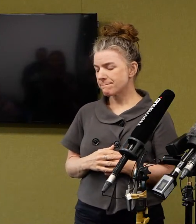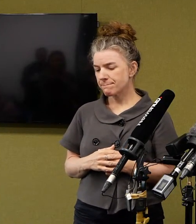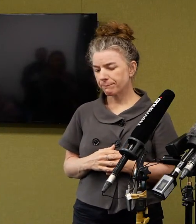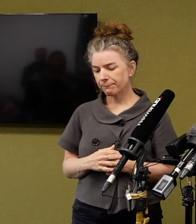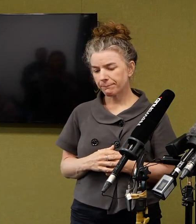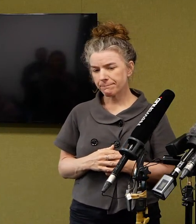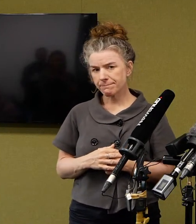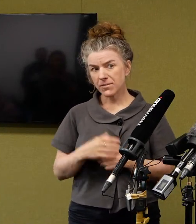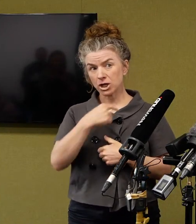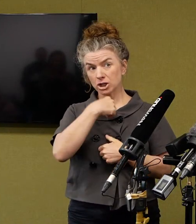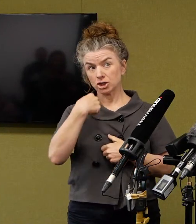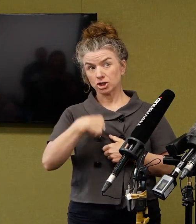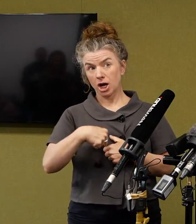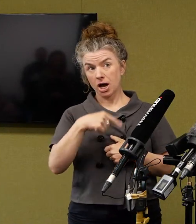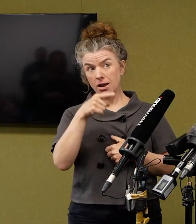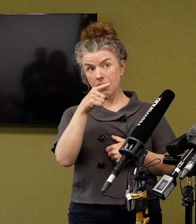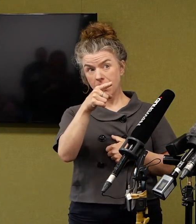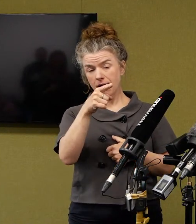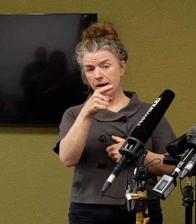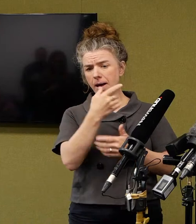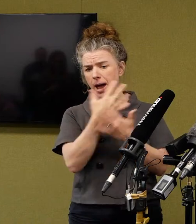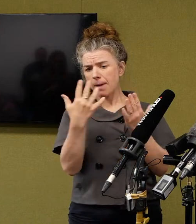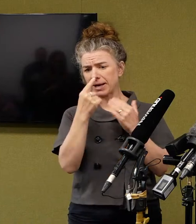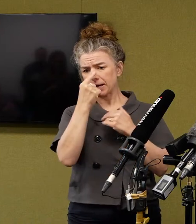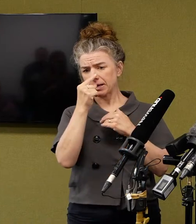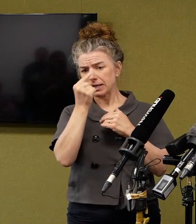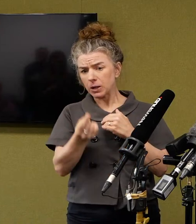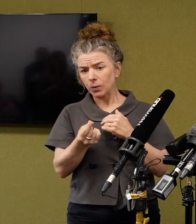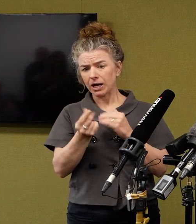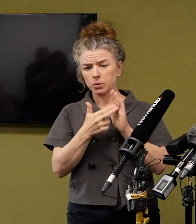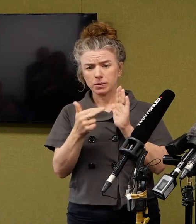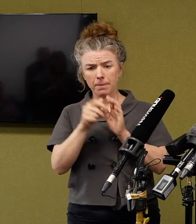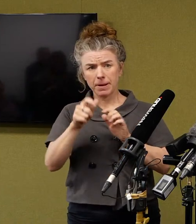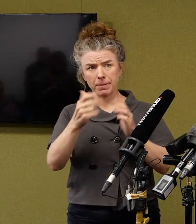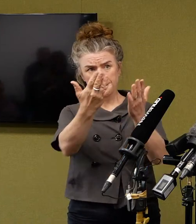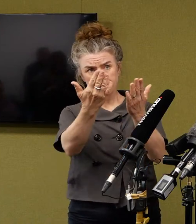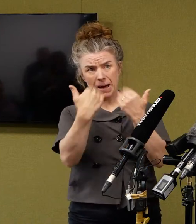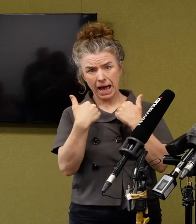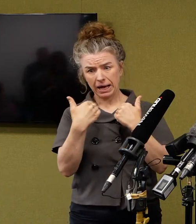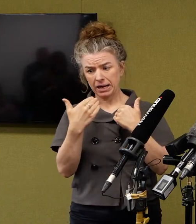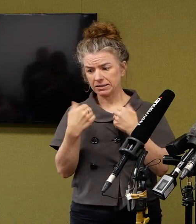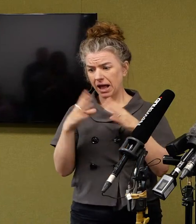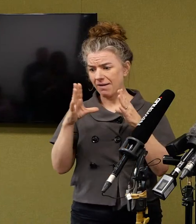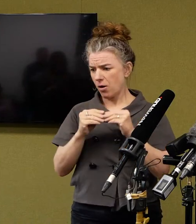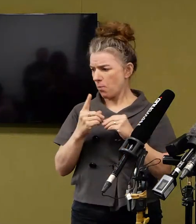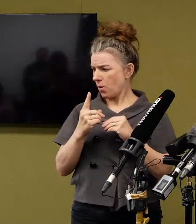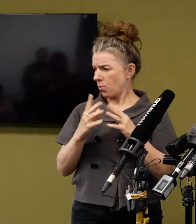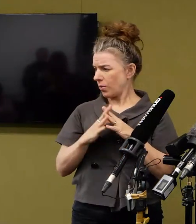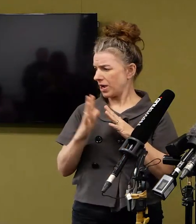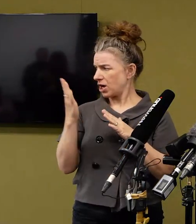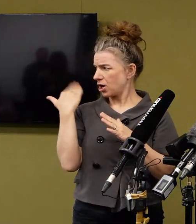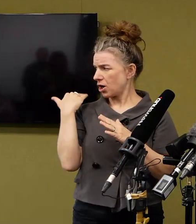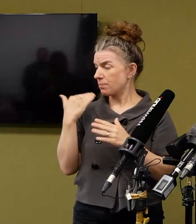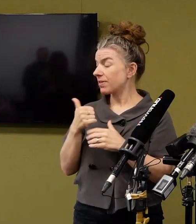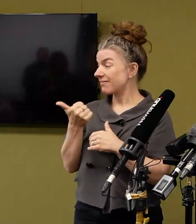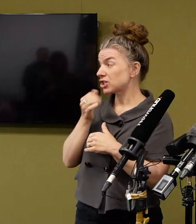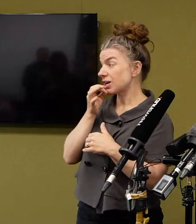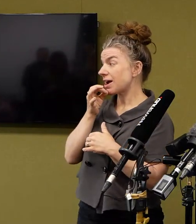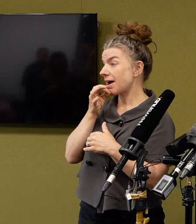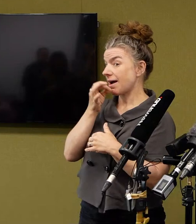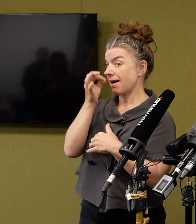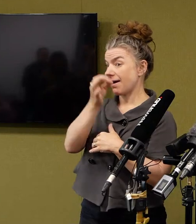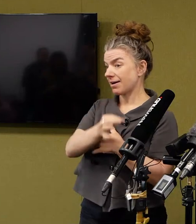from mainland China since the restructural system to place last week ago? Sure. Now, I did ask for that information. And my